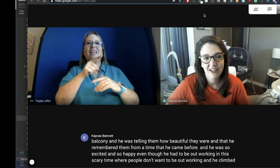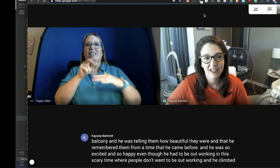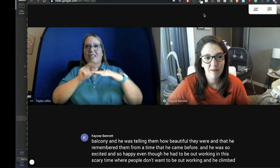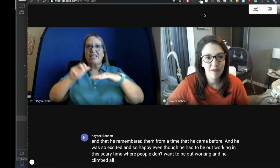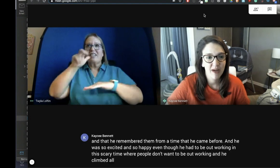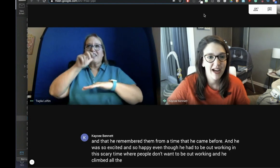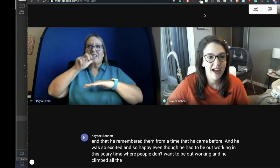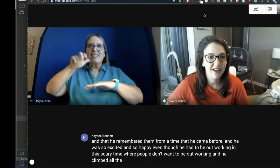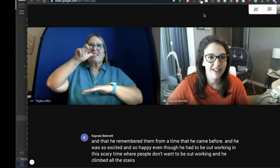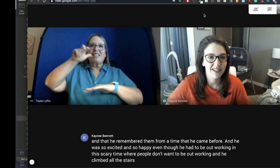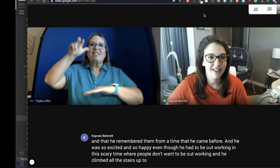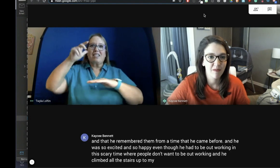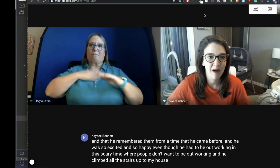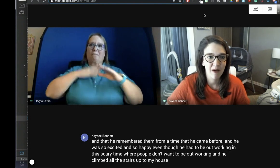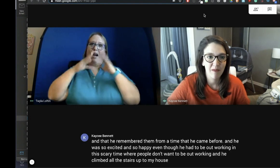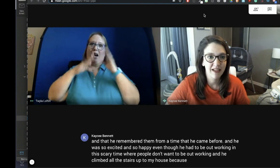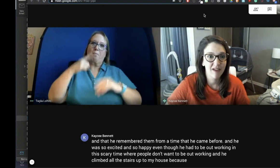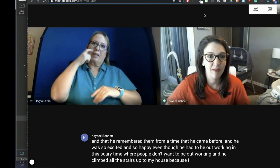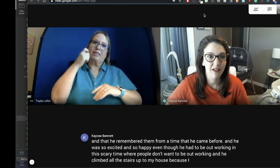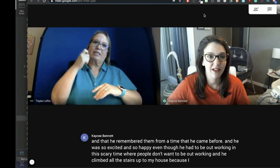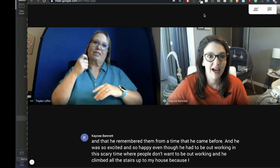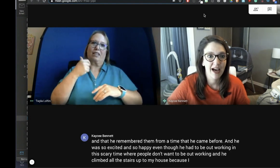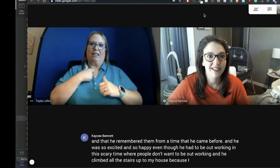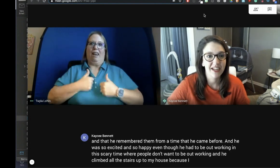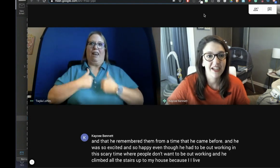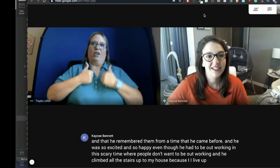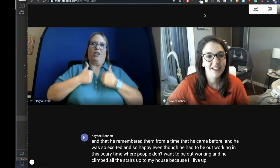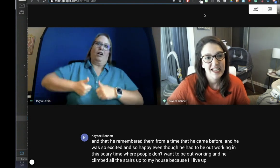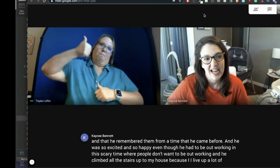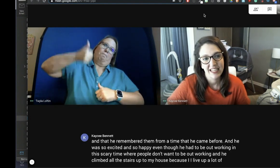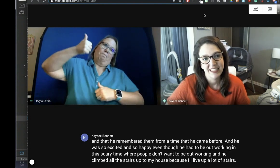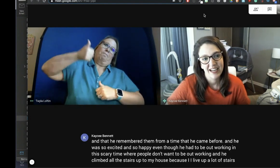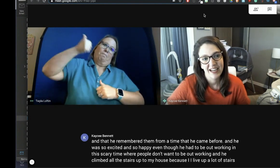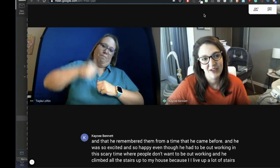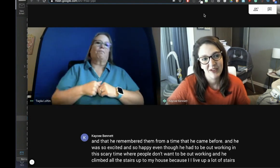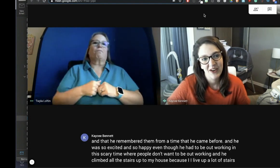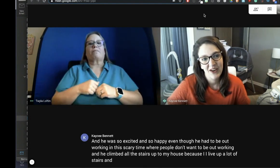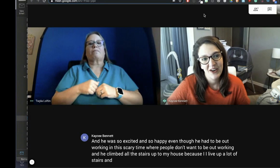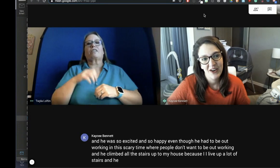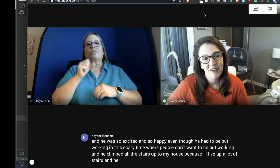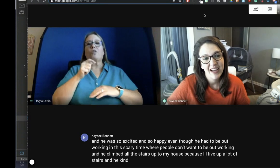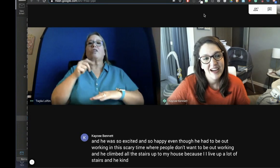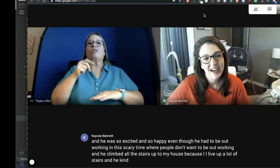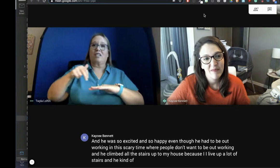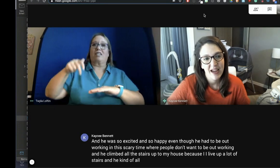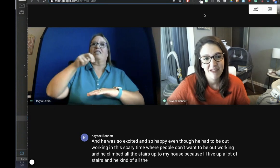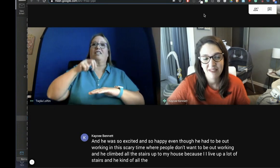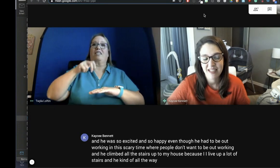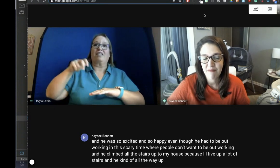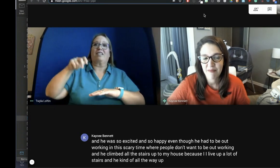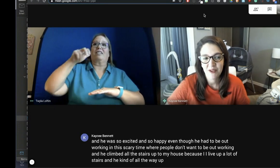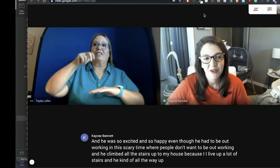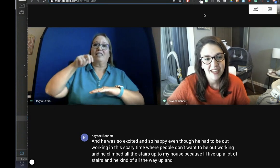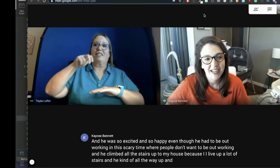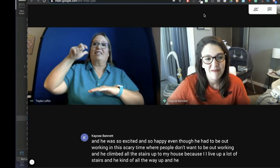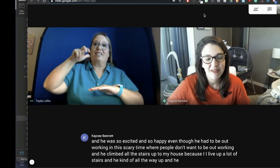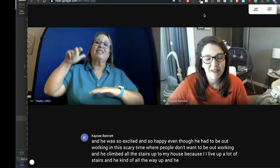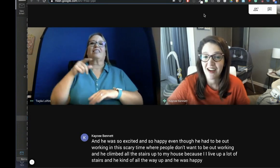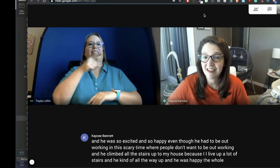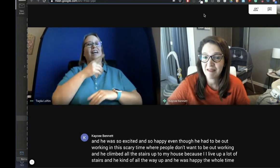up to my house because I live up a lot of stairs and he climbed all the way up and he was happy the whole time and then talked to